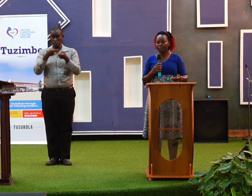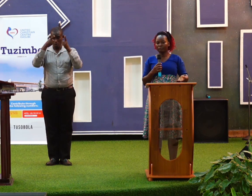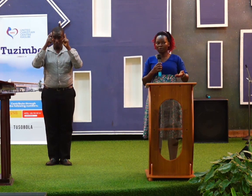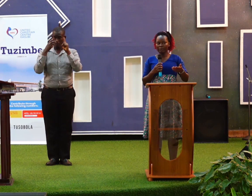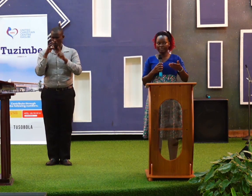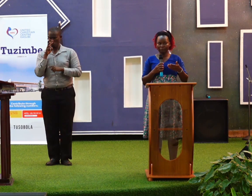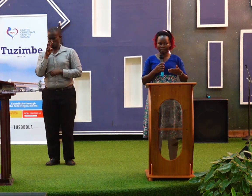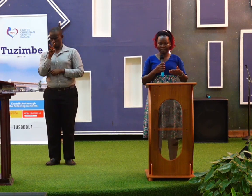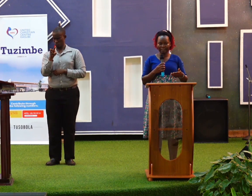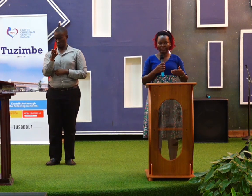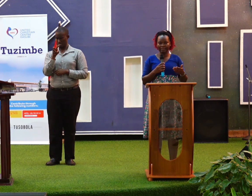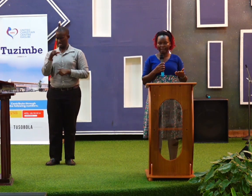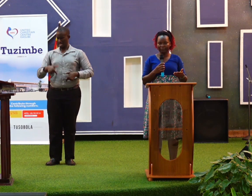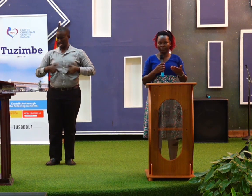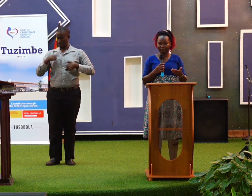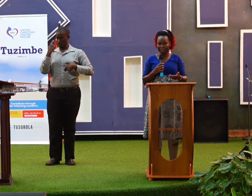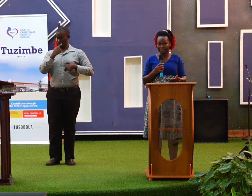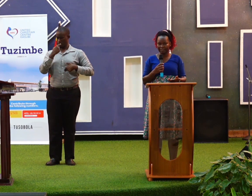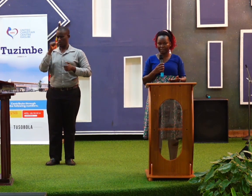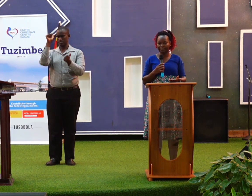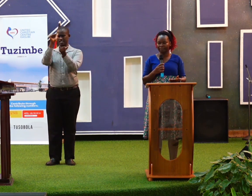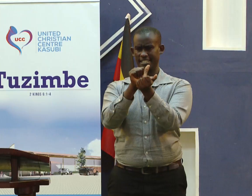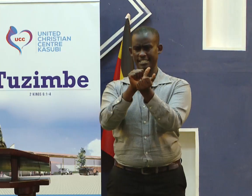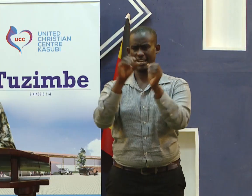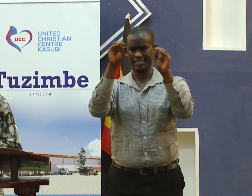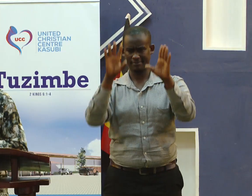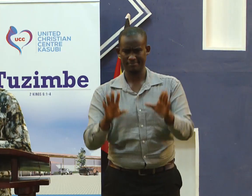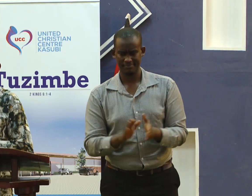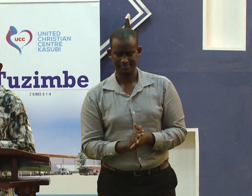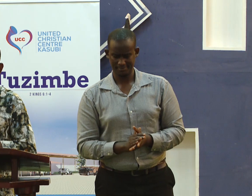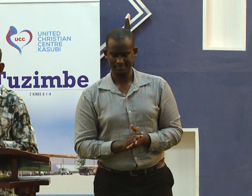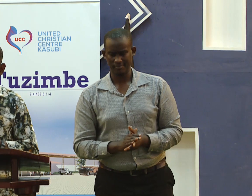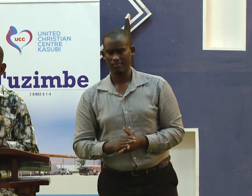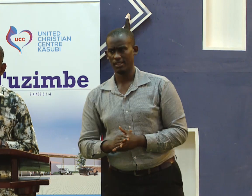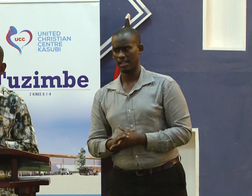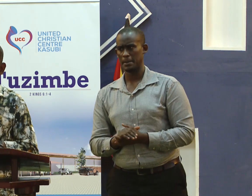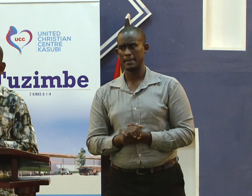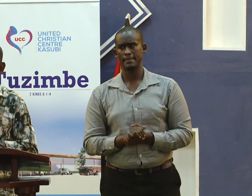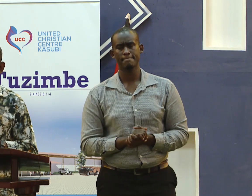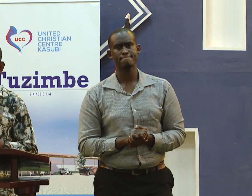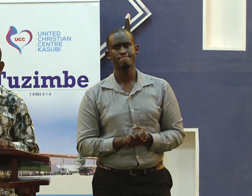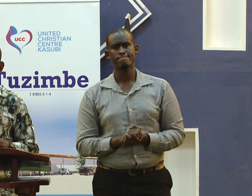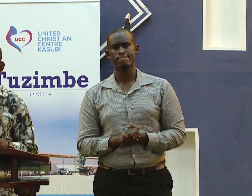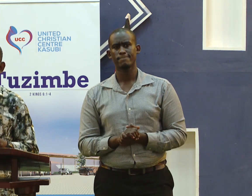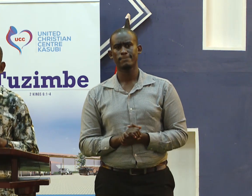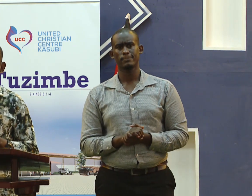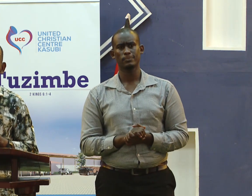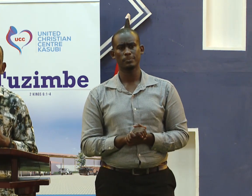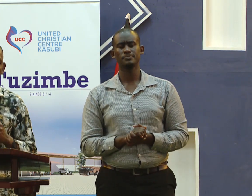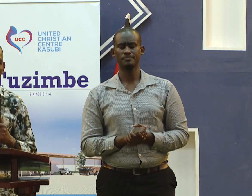He would always consider the life of his teacher. And that is why he told him this.